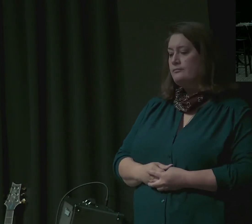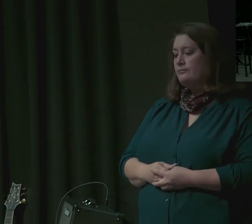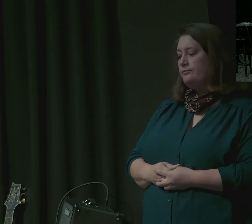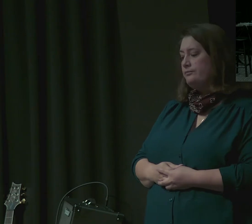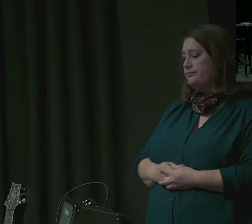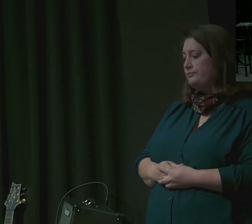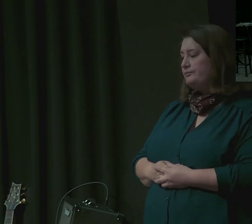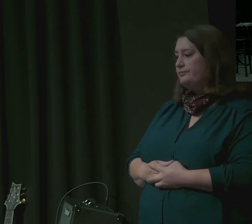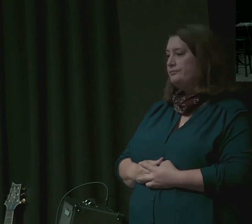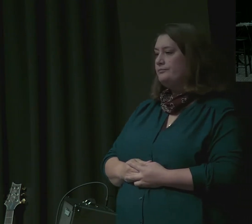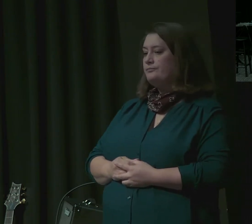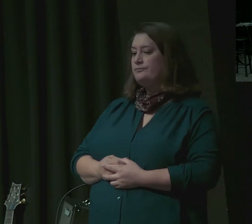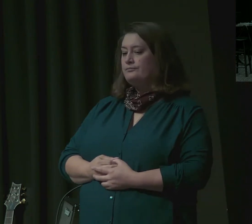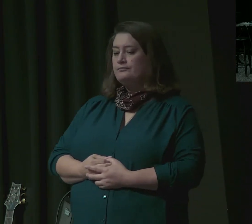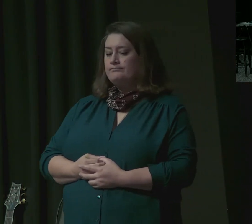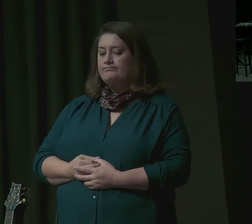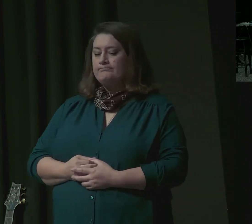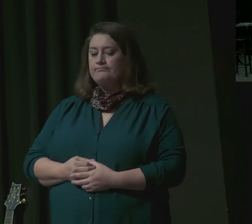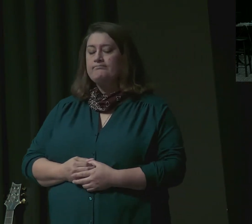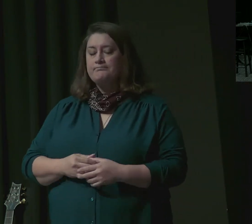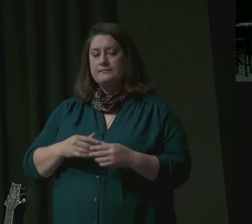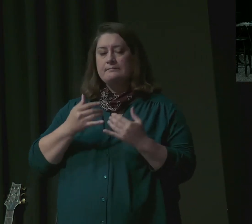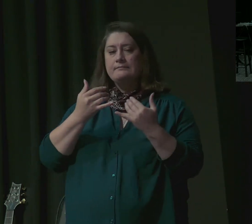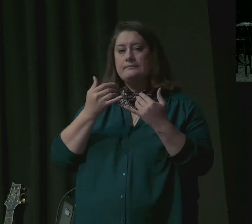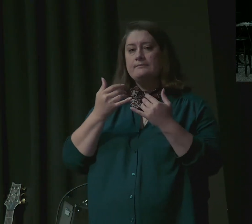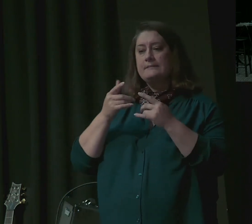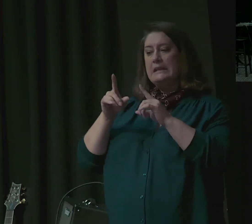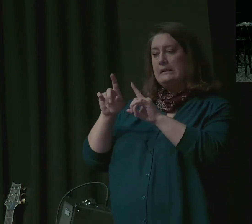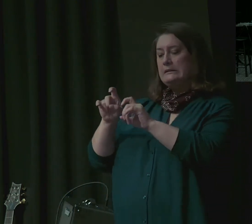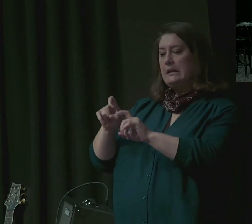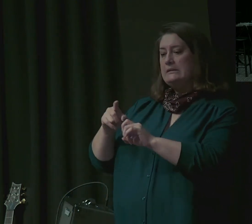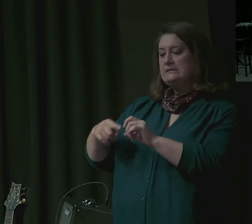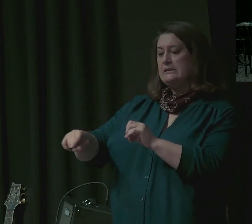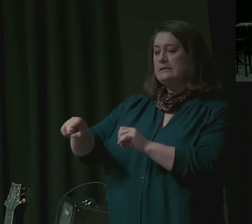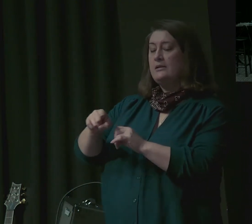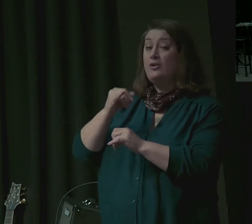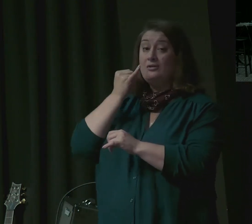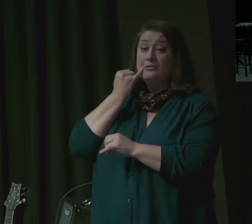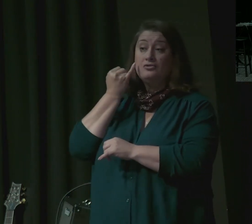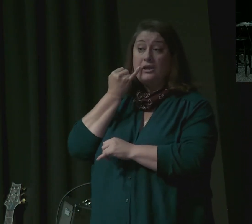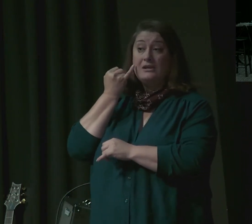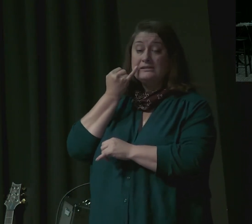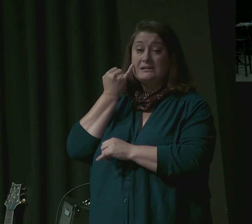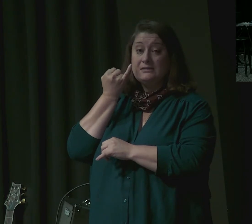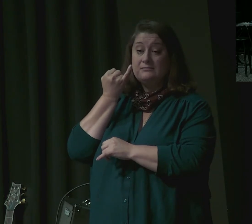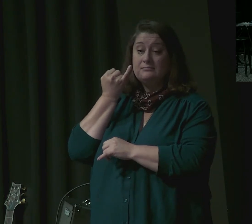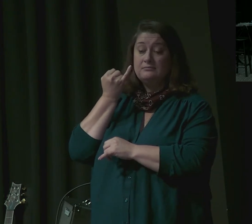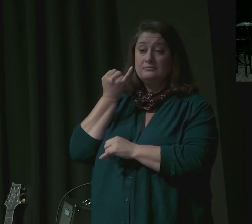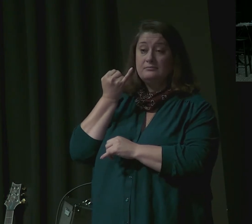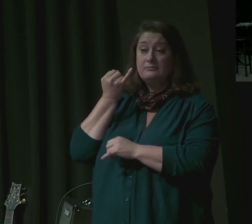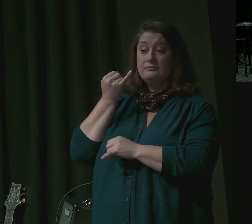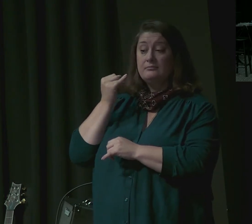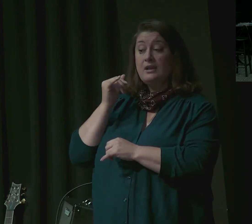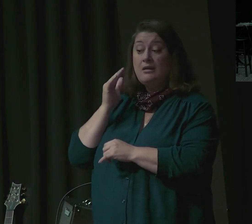next one on their fidelity or loyalty. Will they be jealous of Benjamin